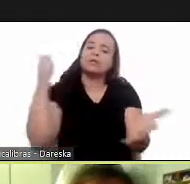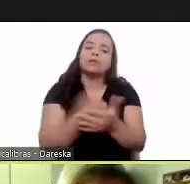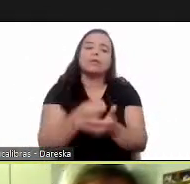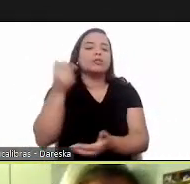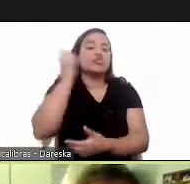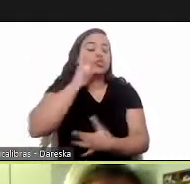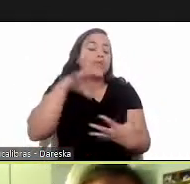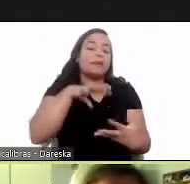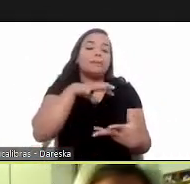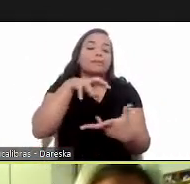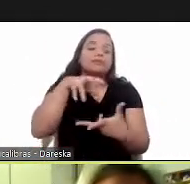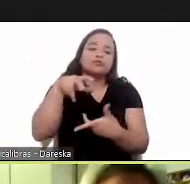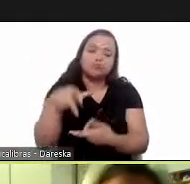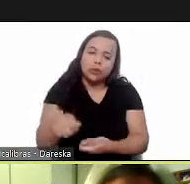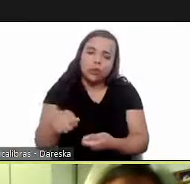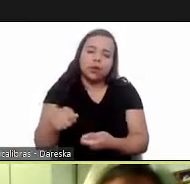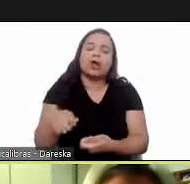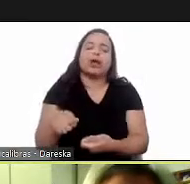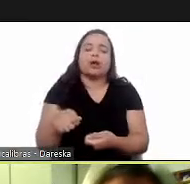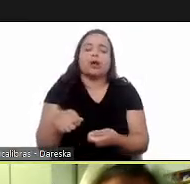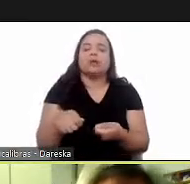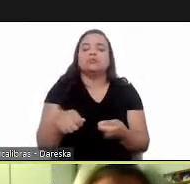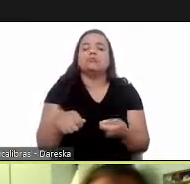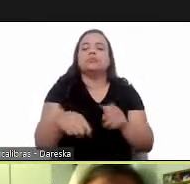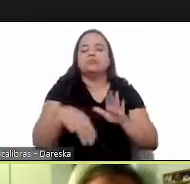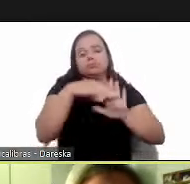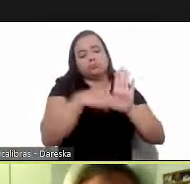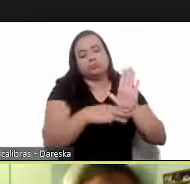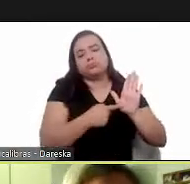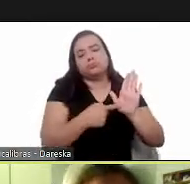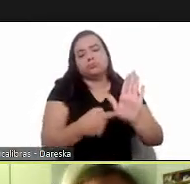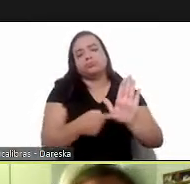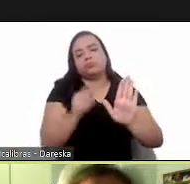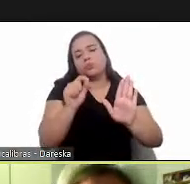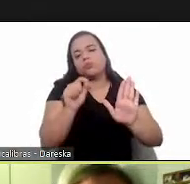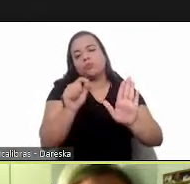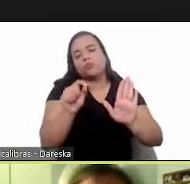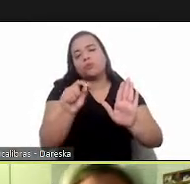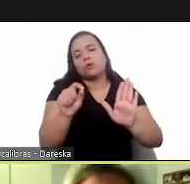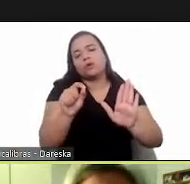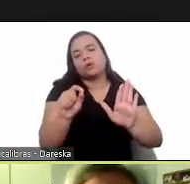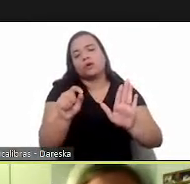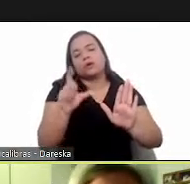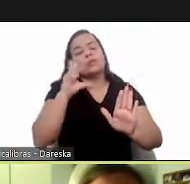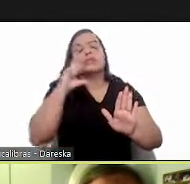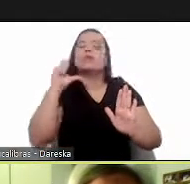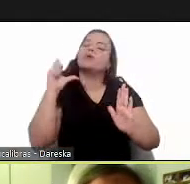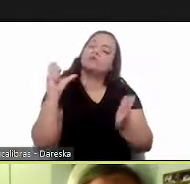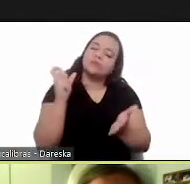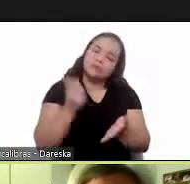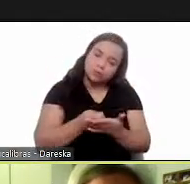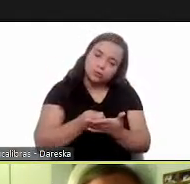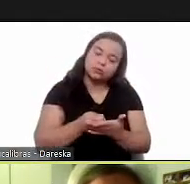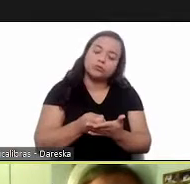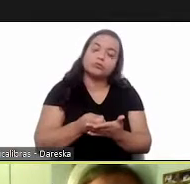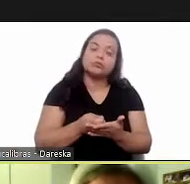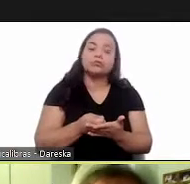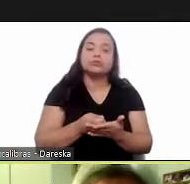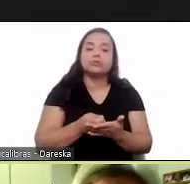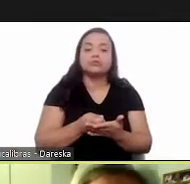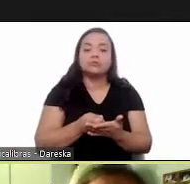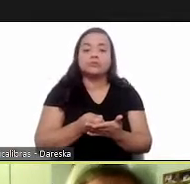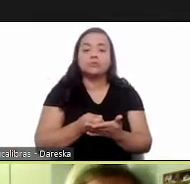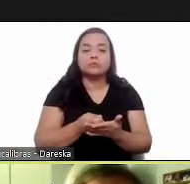voted for this world chagas disease day a recommendation to be submitted to